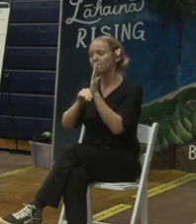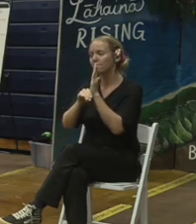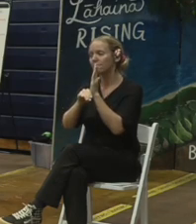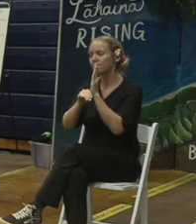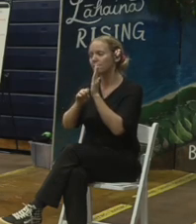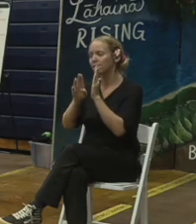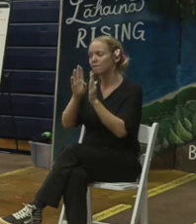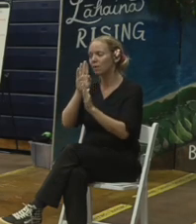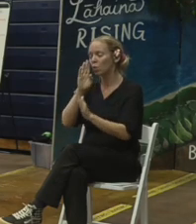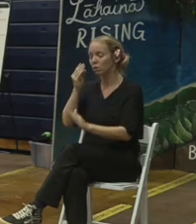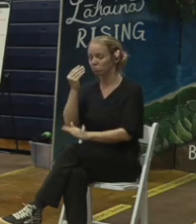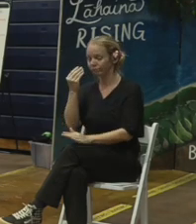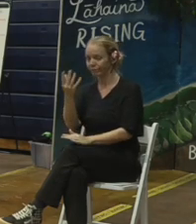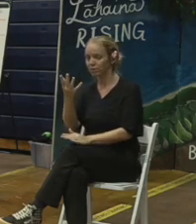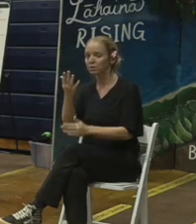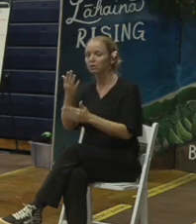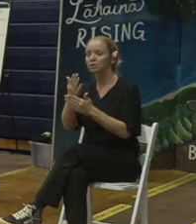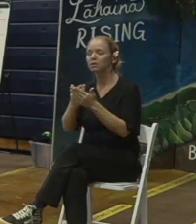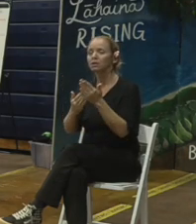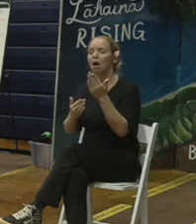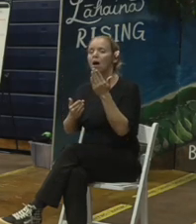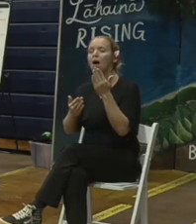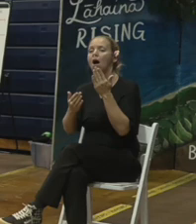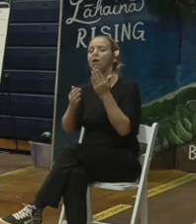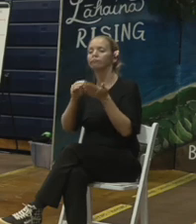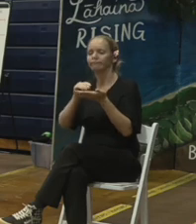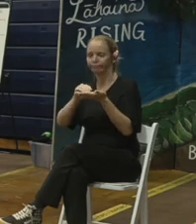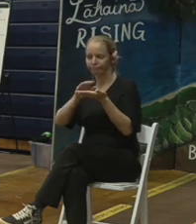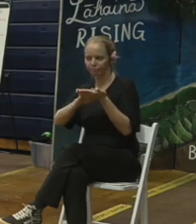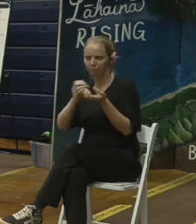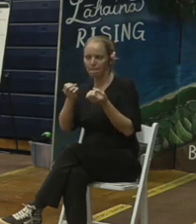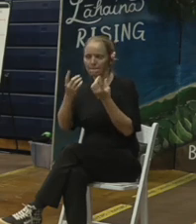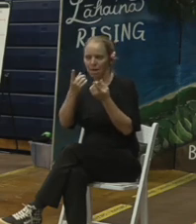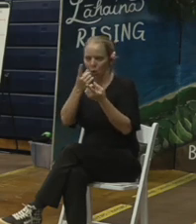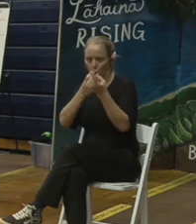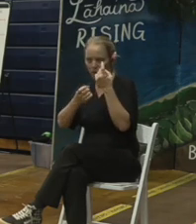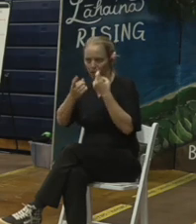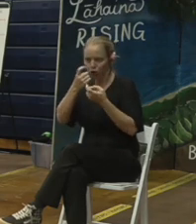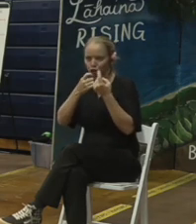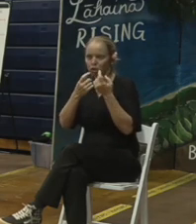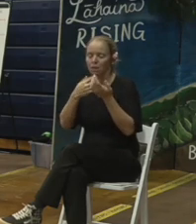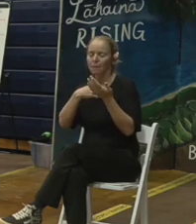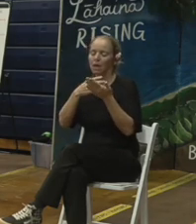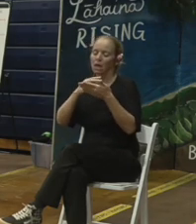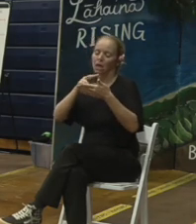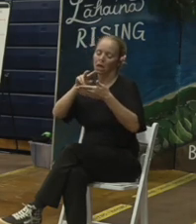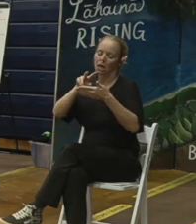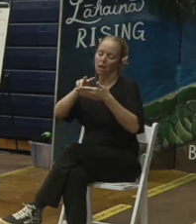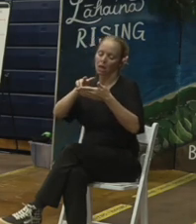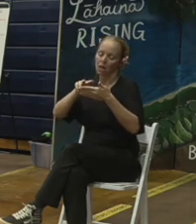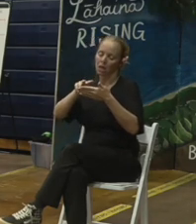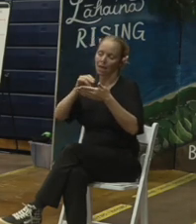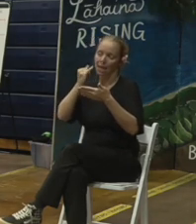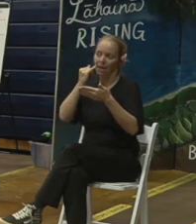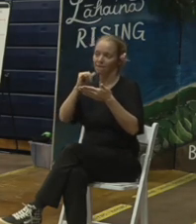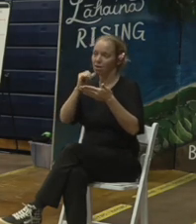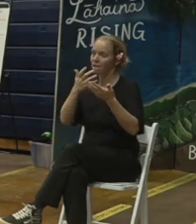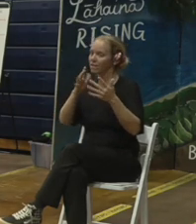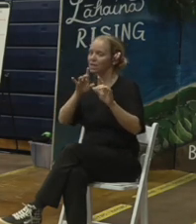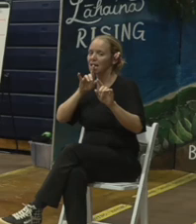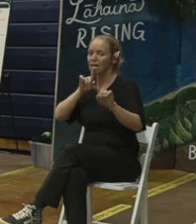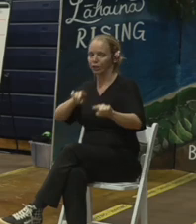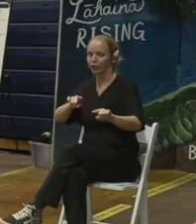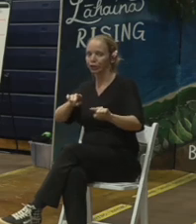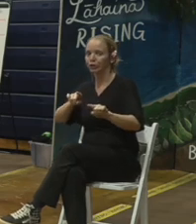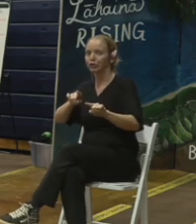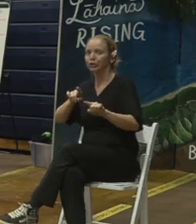multiple questions in order to give other people a chance to ask questions we've been skipping back and forth if your question was not asked tonight we're going